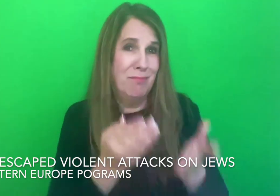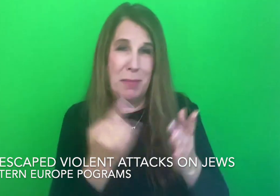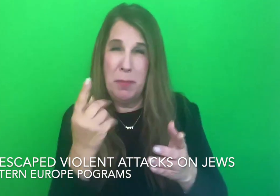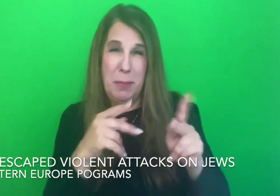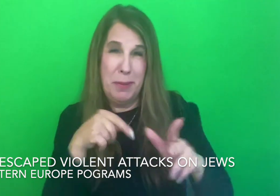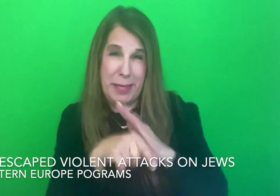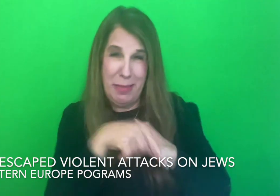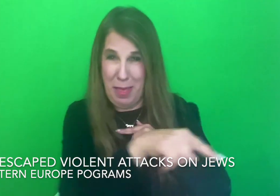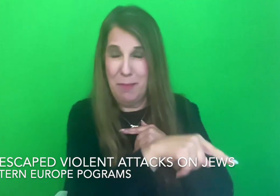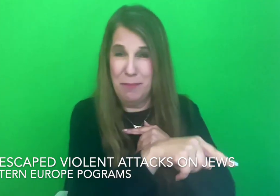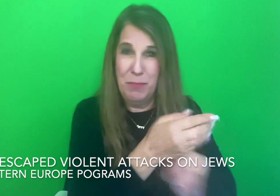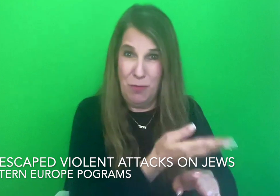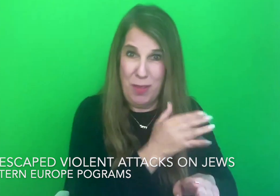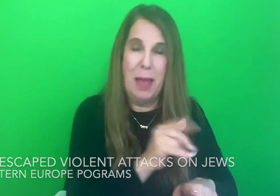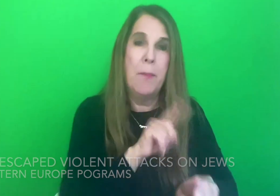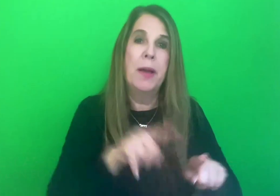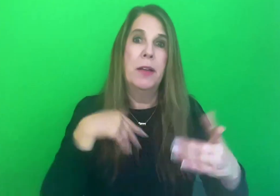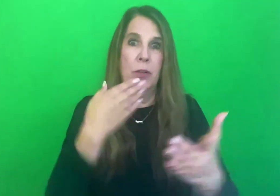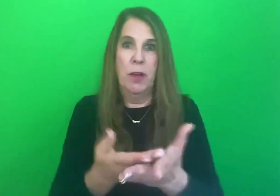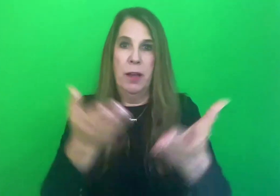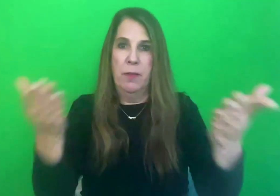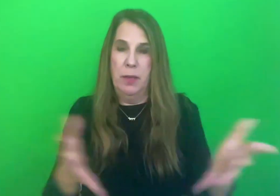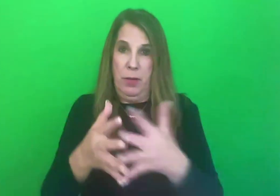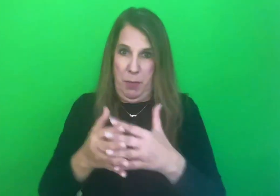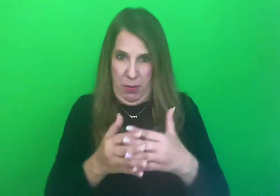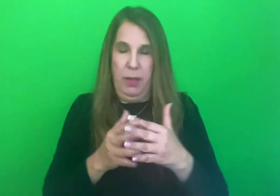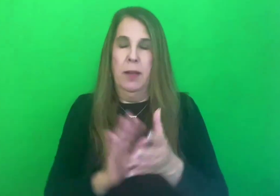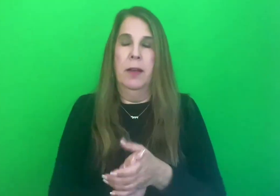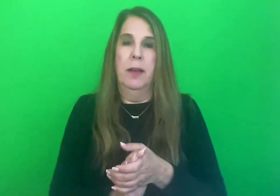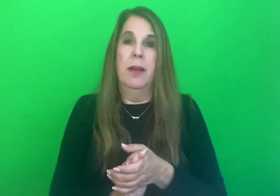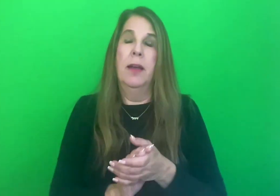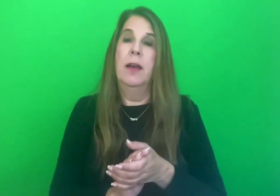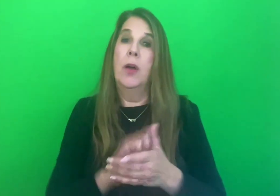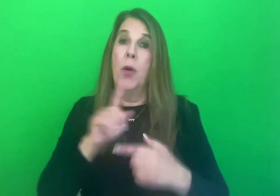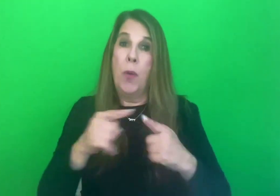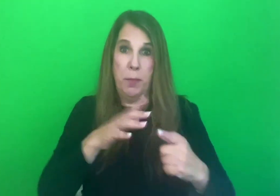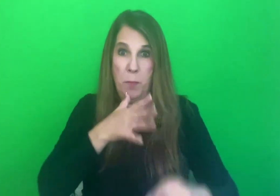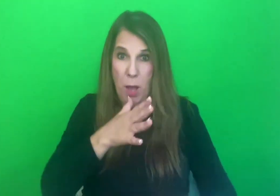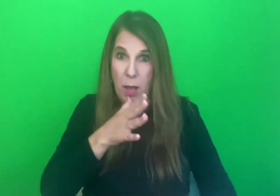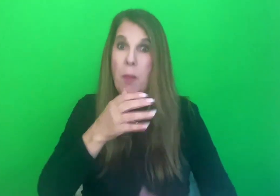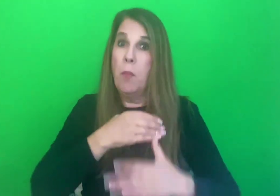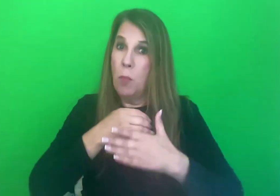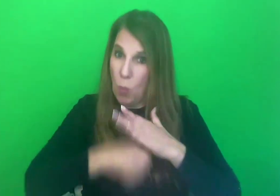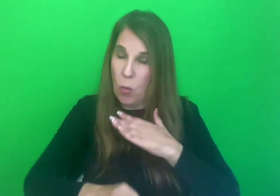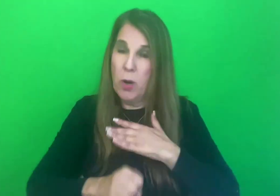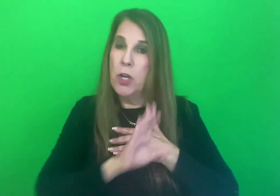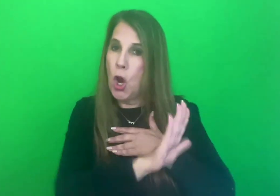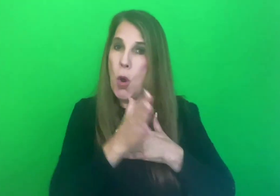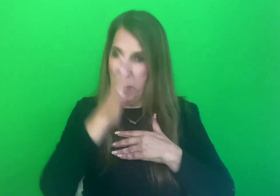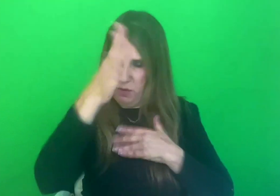By the time my mother was born, her parents had been in the U.S. for a few years. They were extremely poor, yet